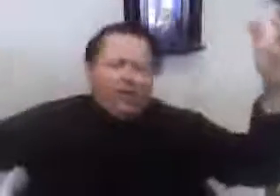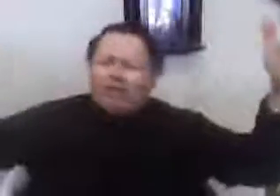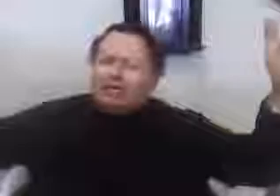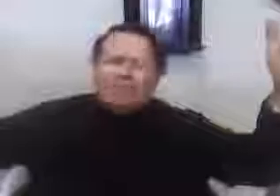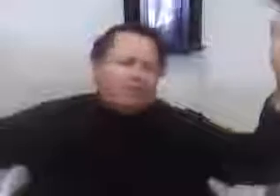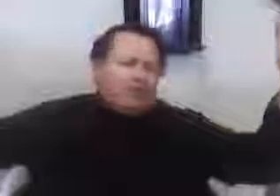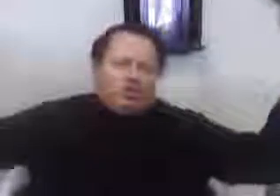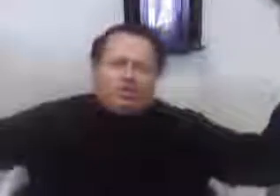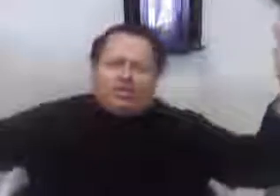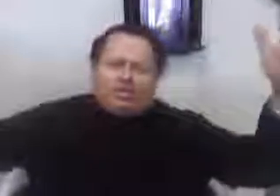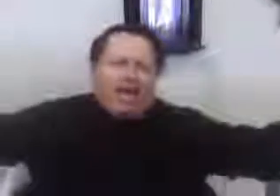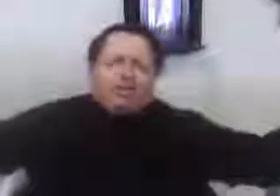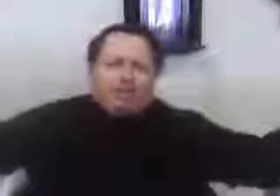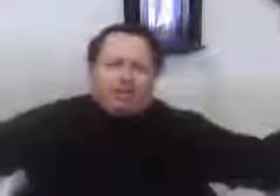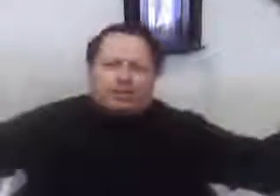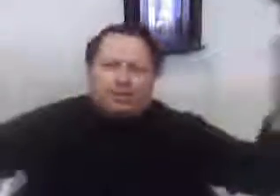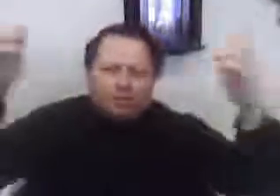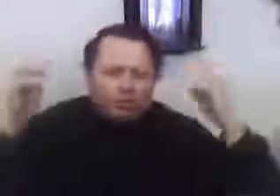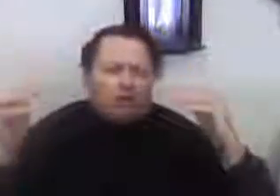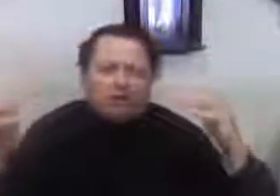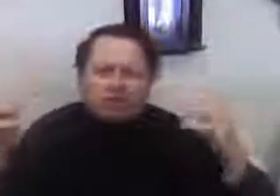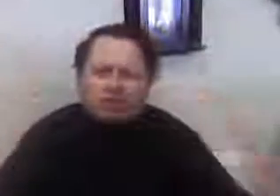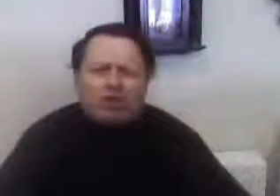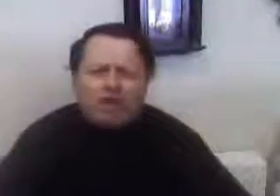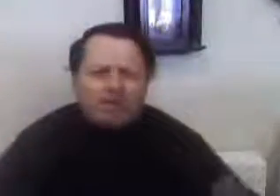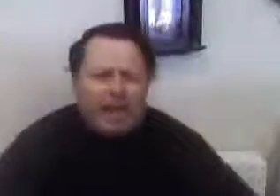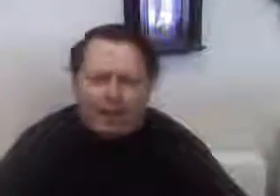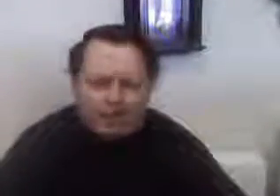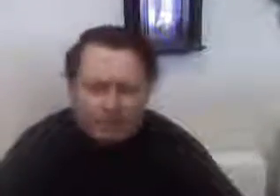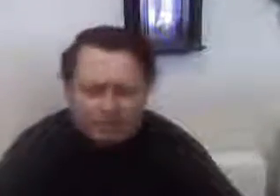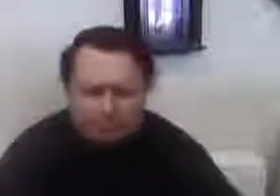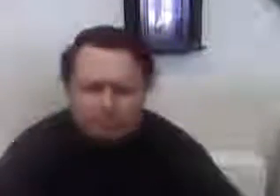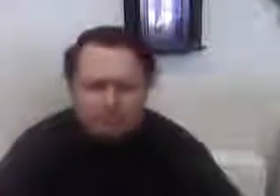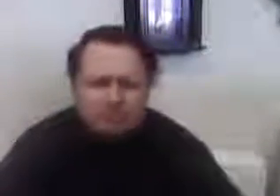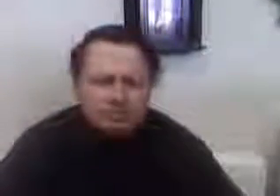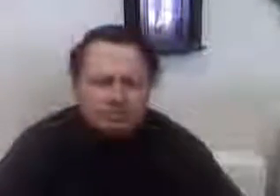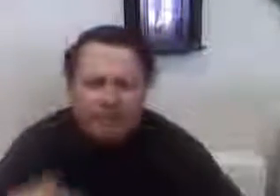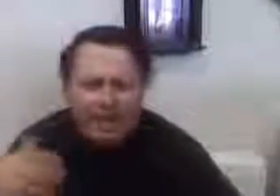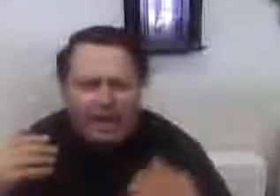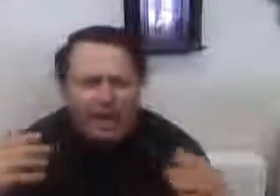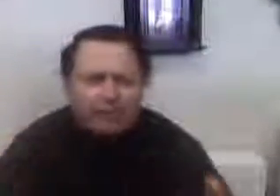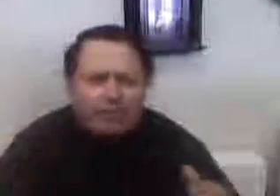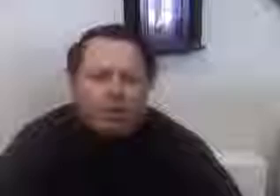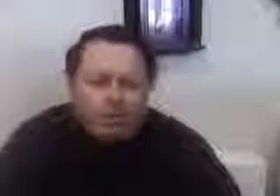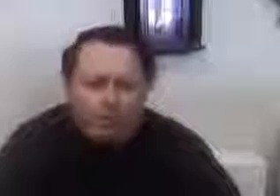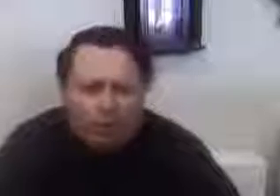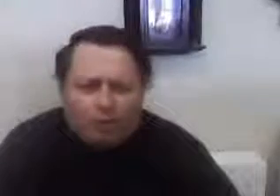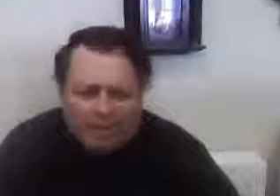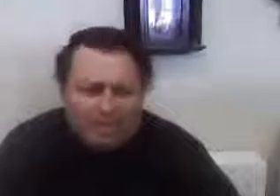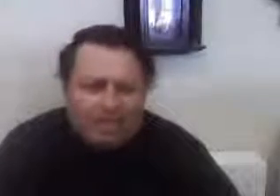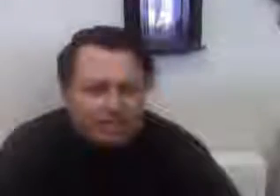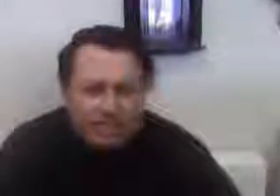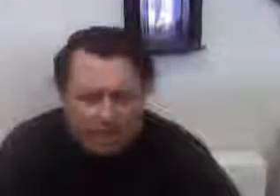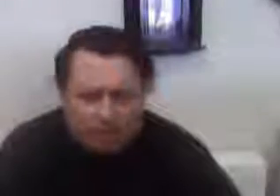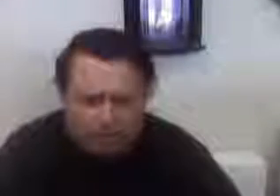Purely, purely capitalist. The most extreme capitalism that had ever been performed in this nation.